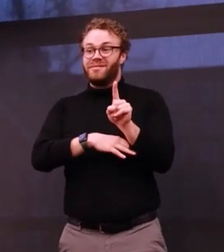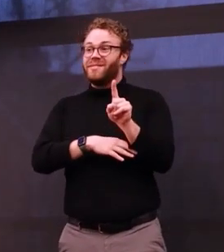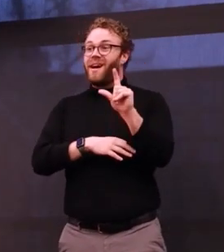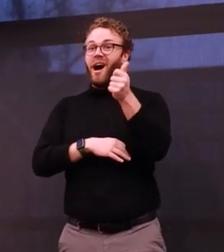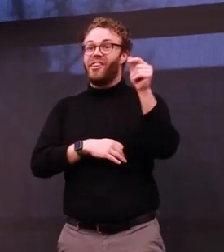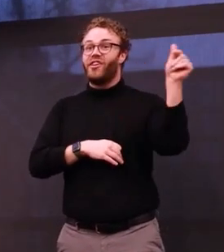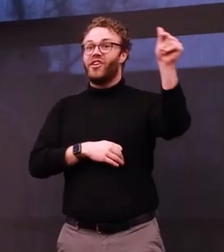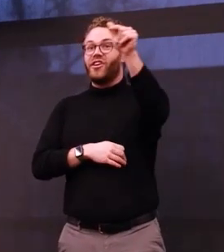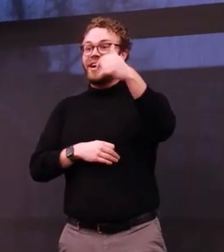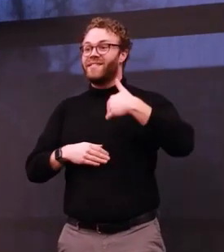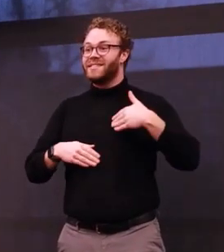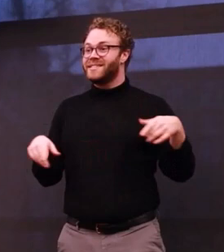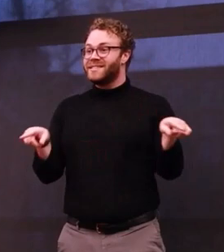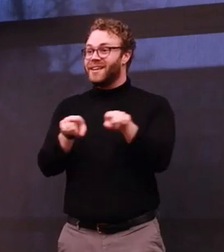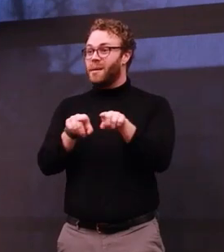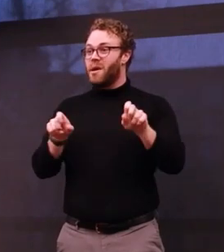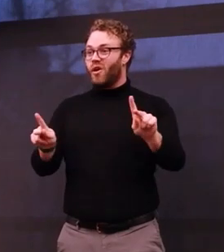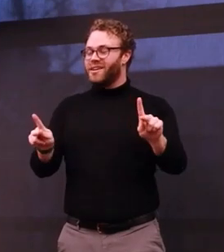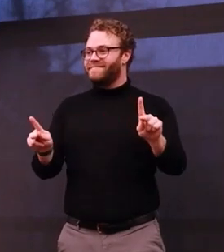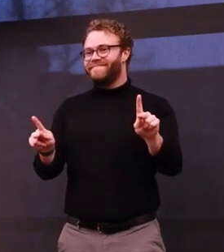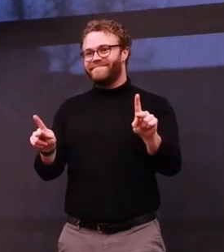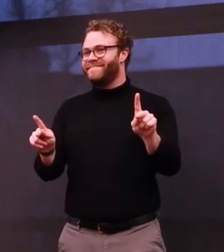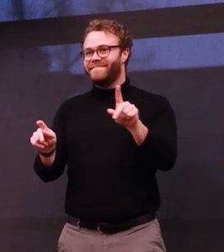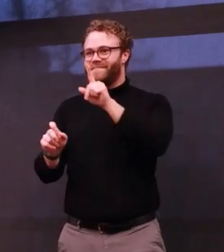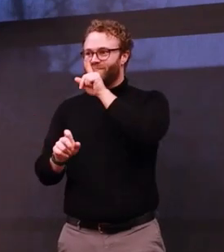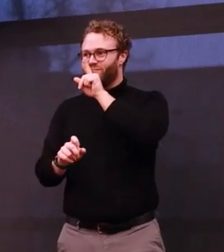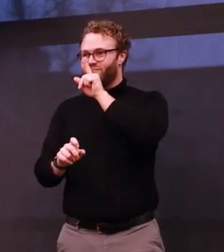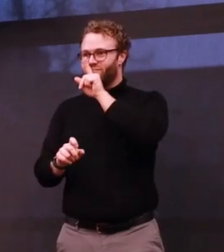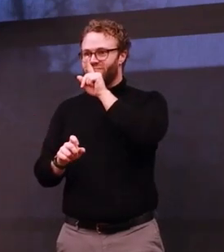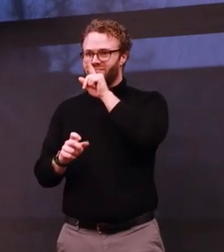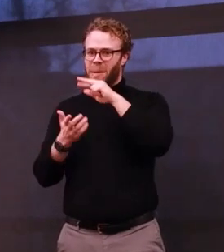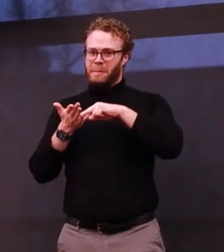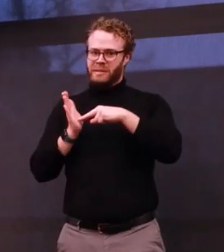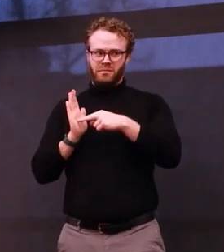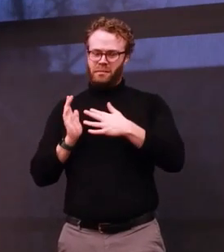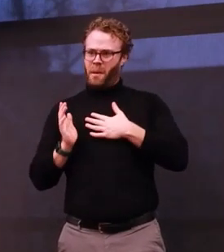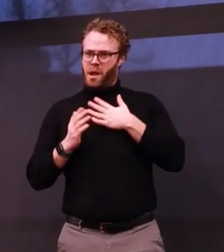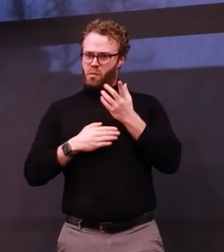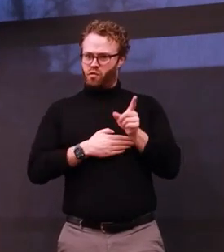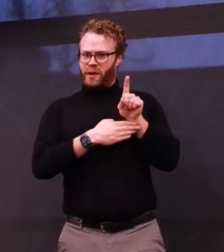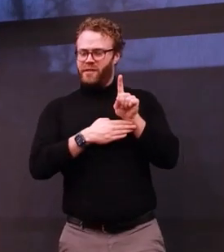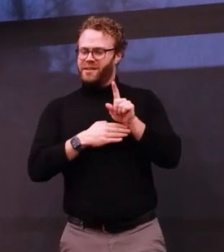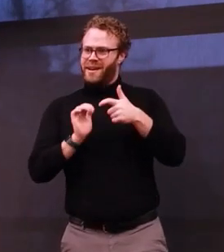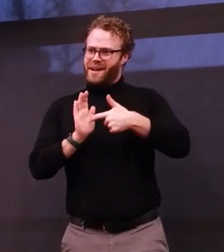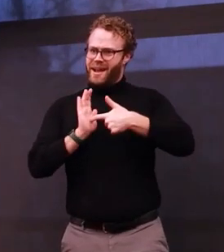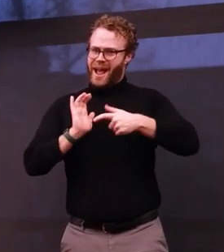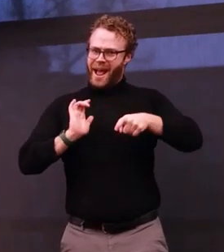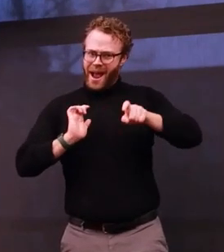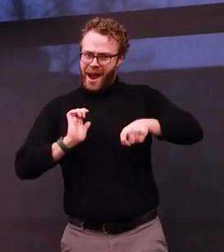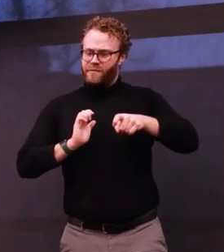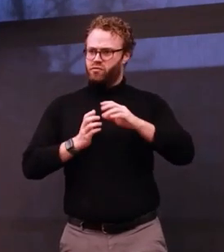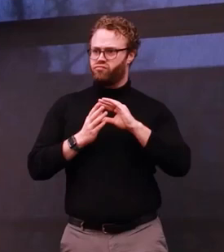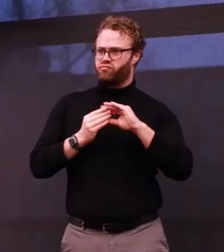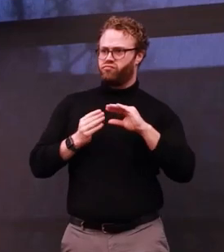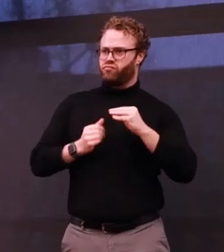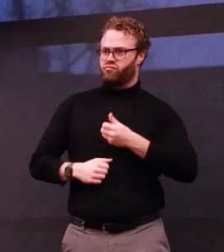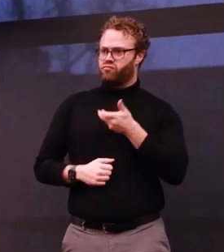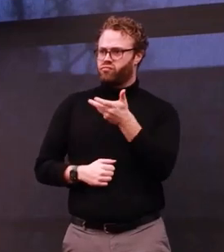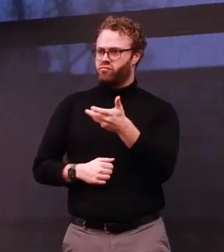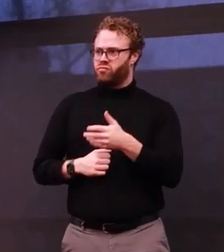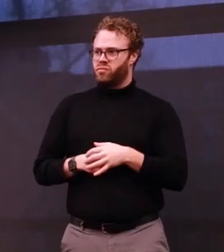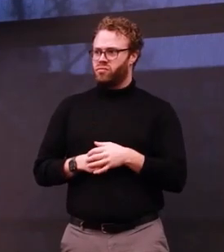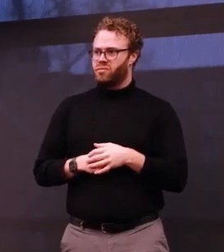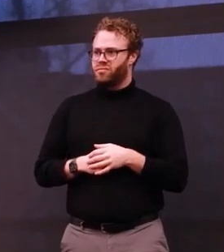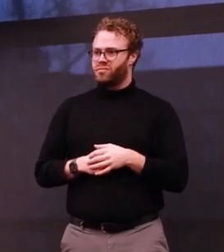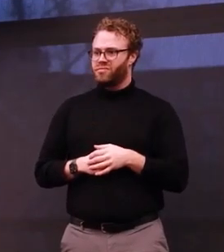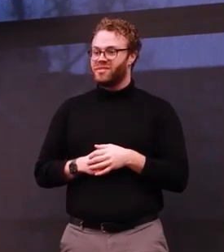sharing my story is a privilege and also air sensitivity. To that end, there was no graphic memoir that